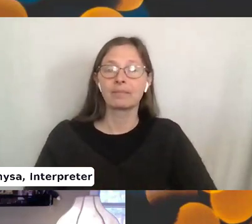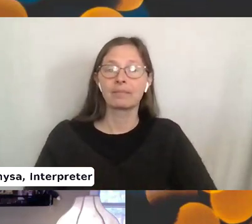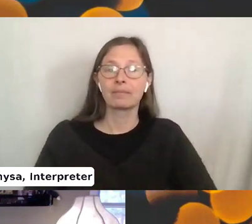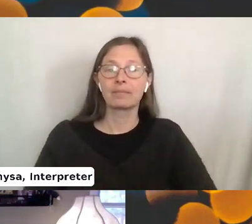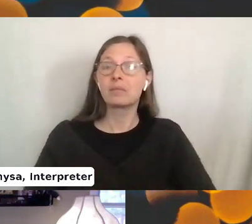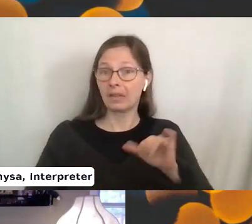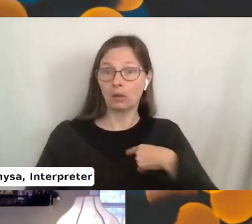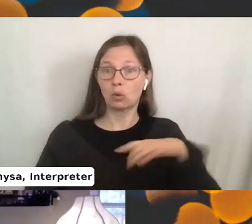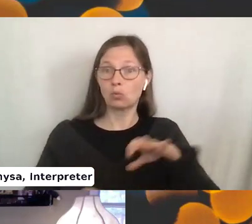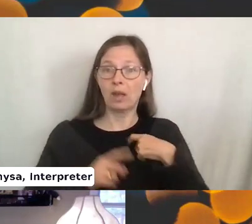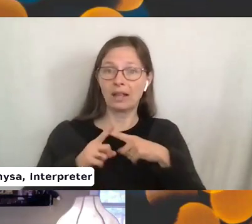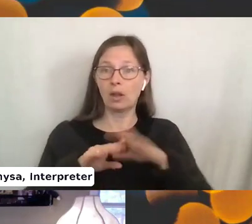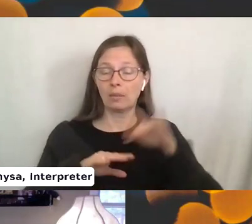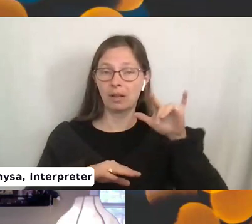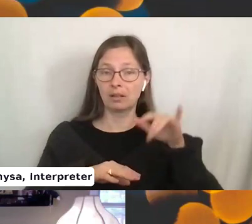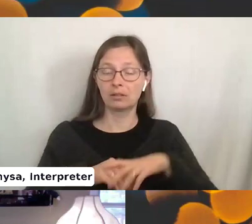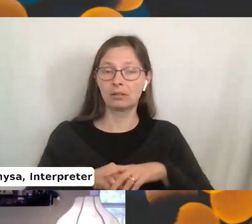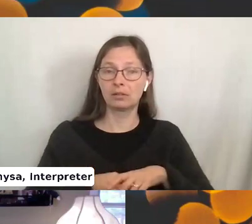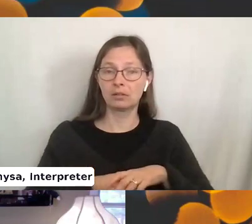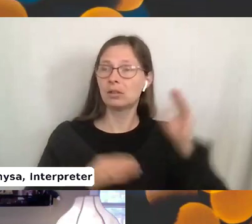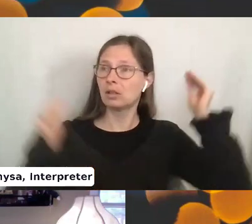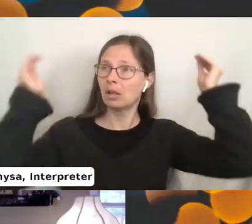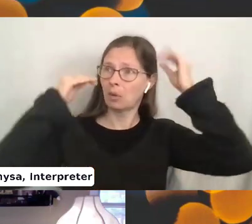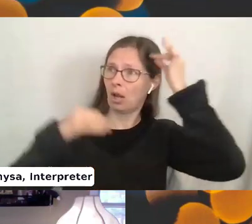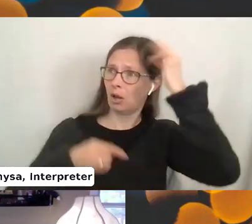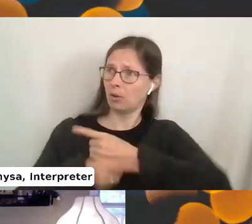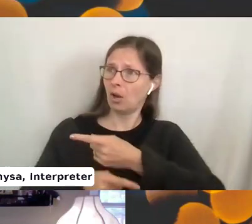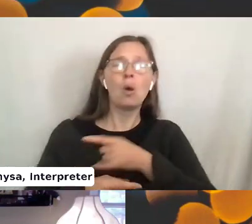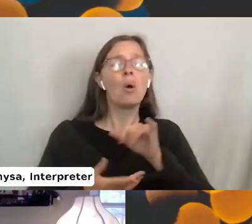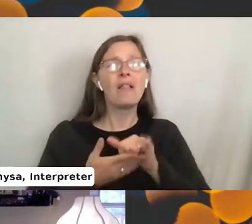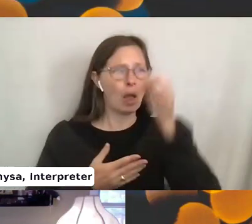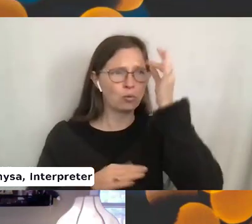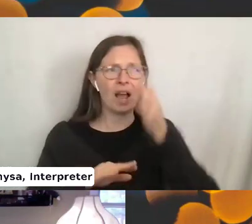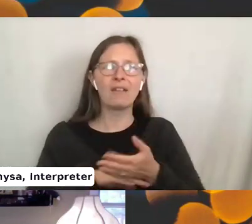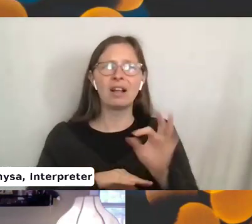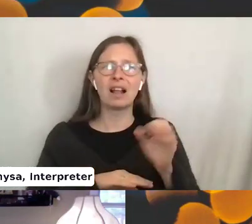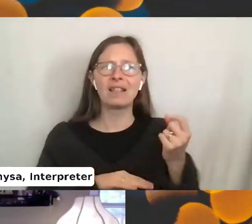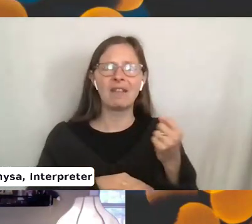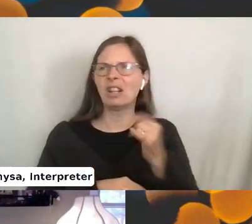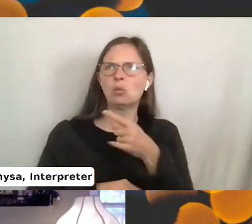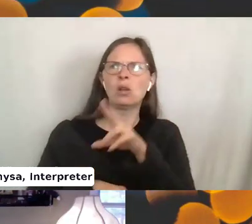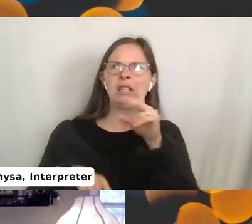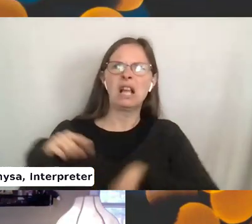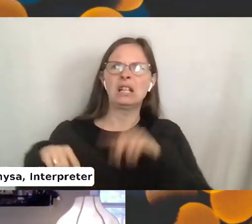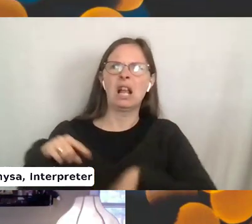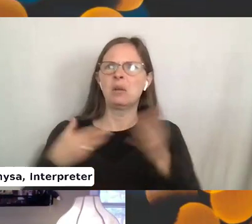That's what I do. I knit on the plane. put them into your, you put them into your hair or something? Well, that was right after 9-11 when they were like, you can't bring your needles on the plane. I was like,